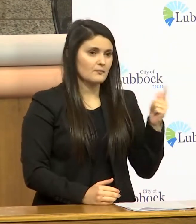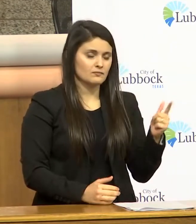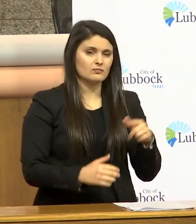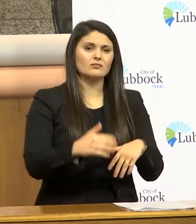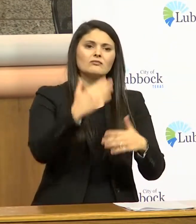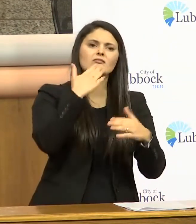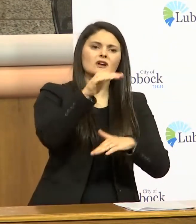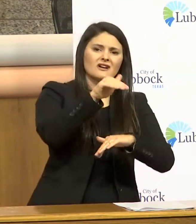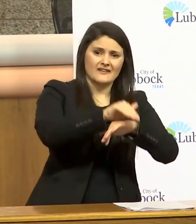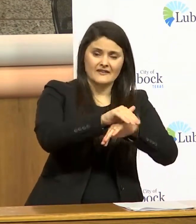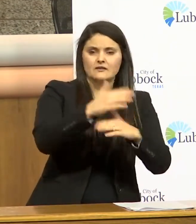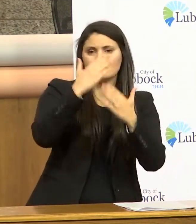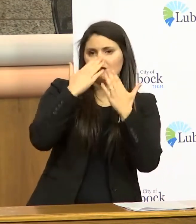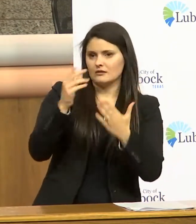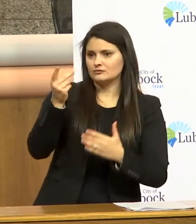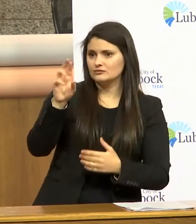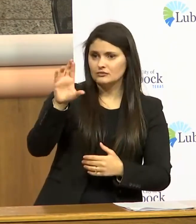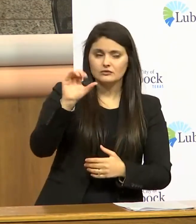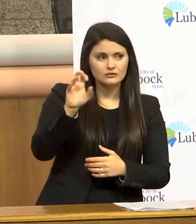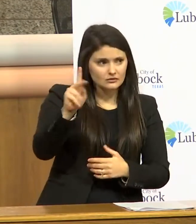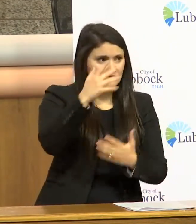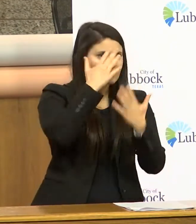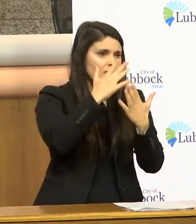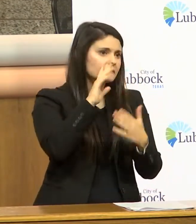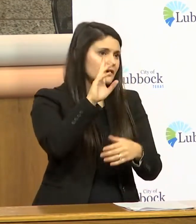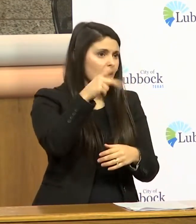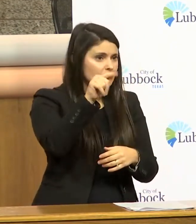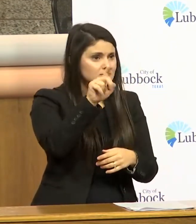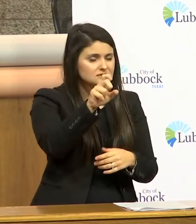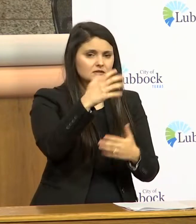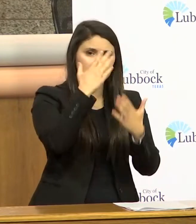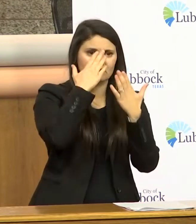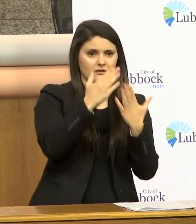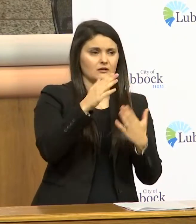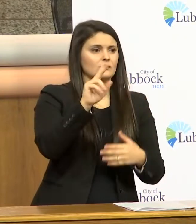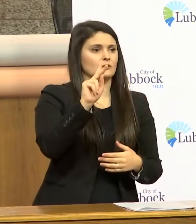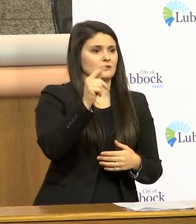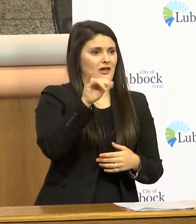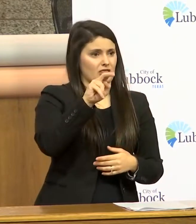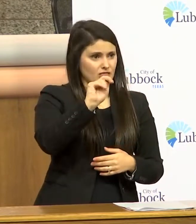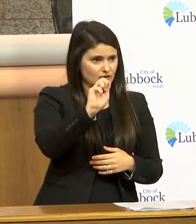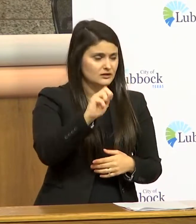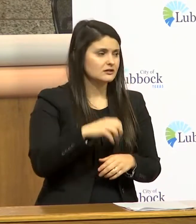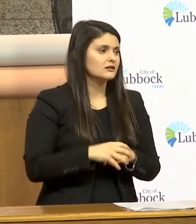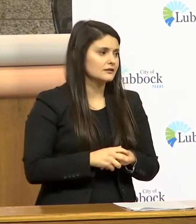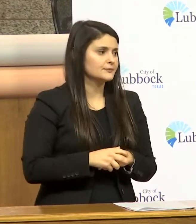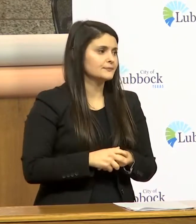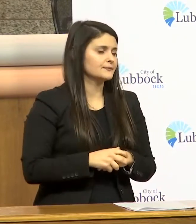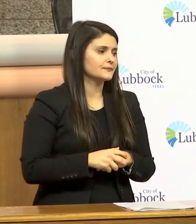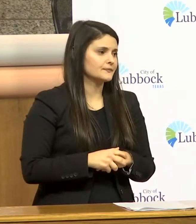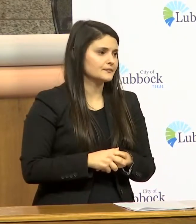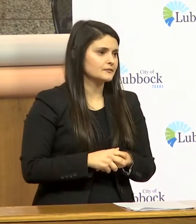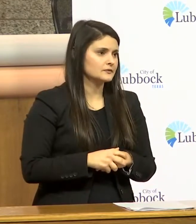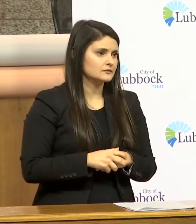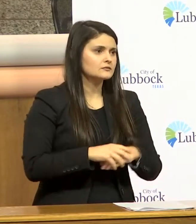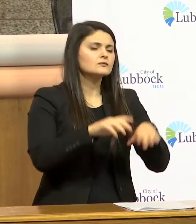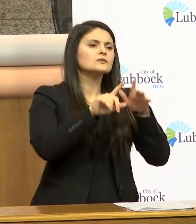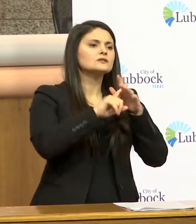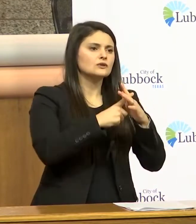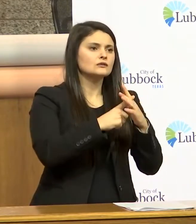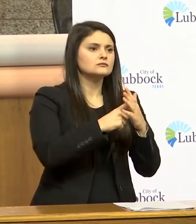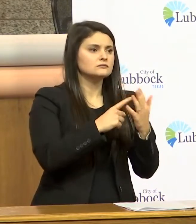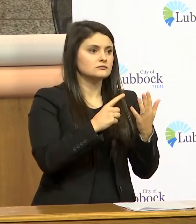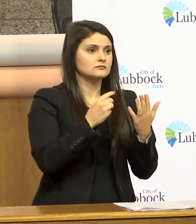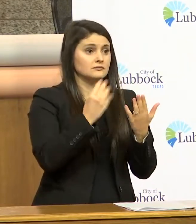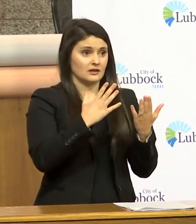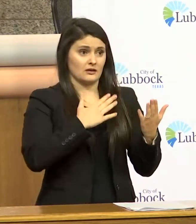good evening thank you dr cook thanks for that update thank katherine we appreciate your update too i want to start with a a bit of by the way